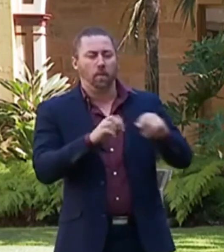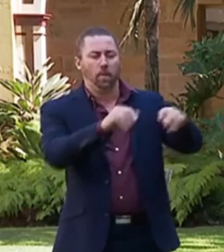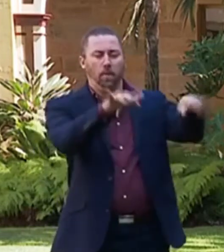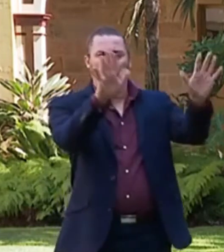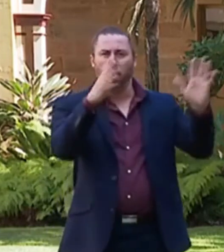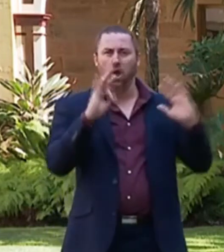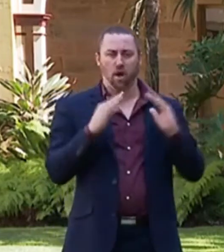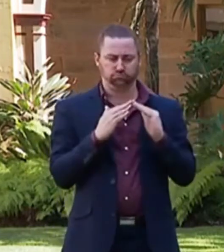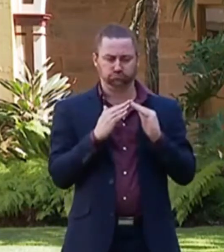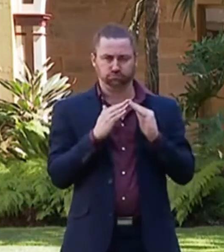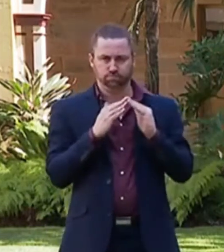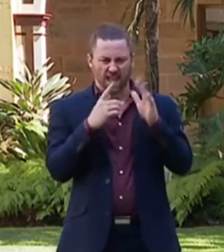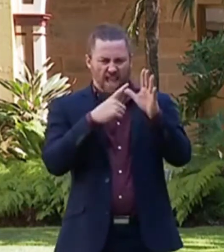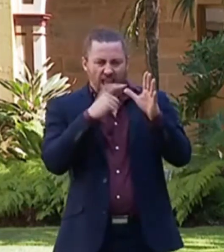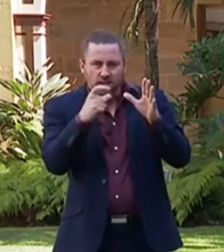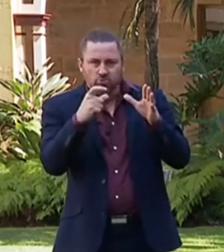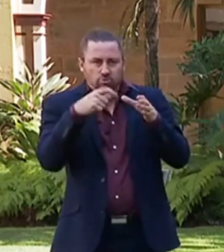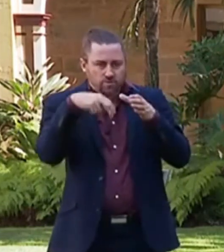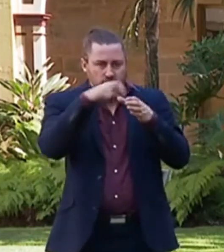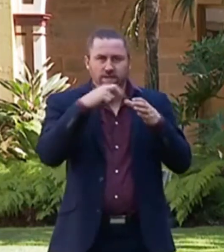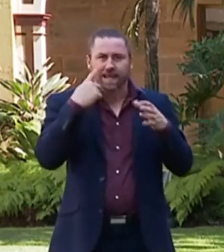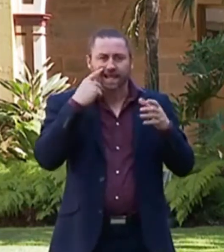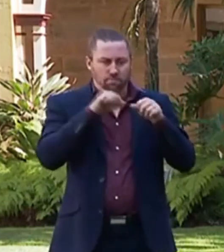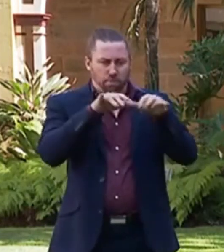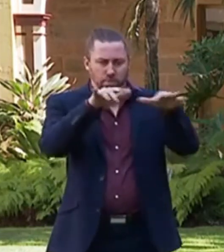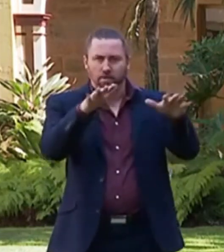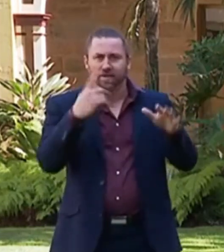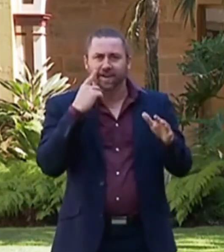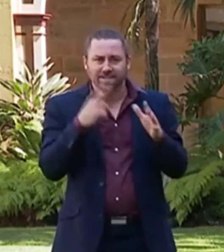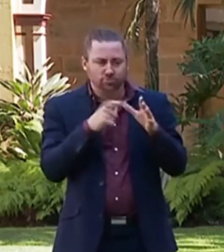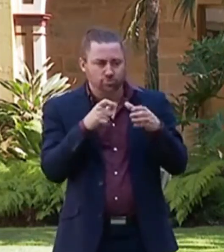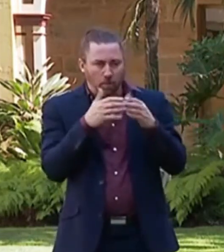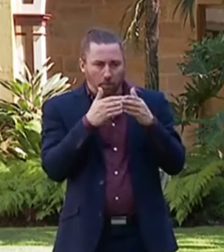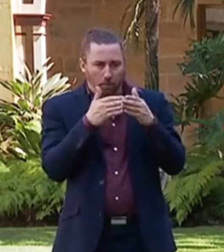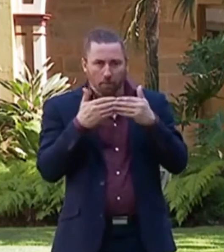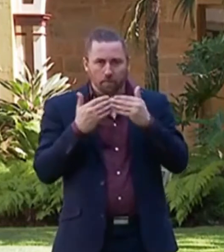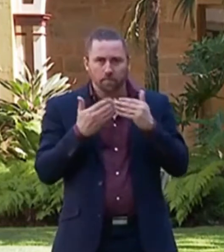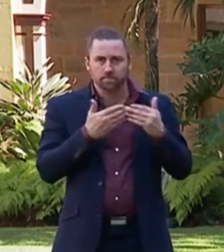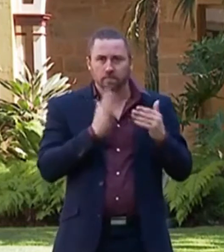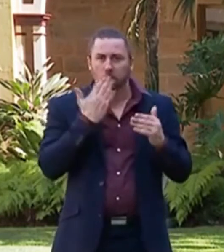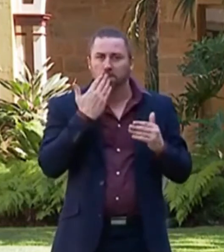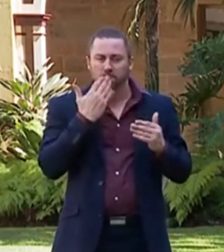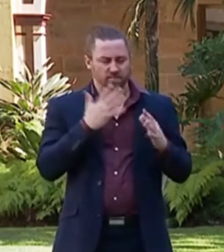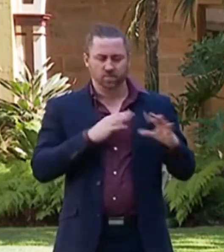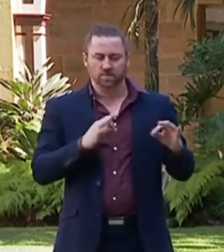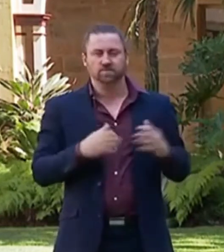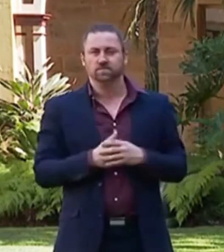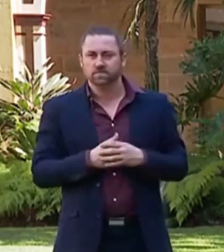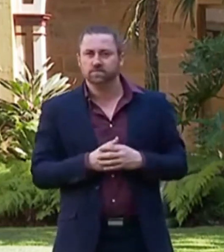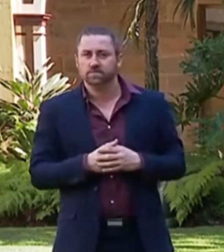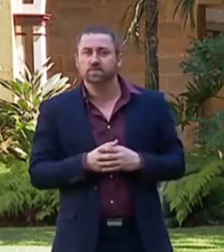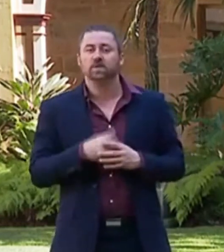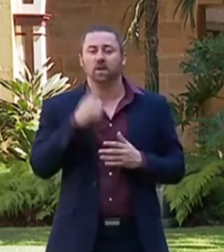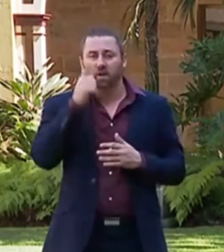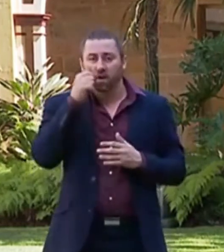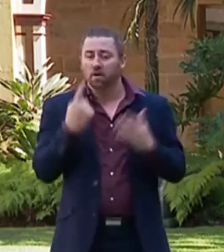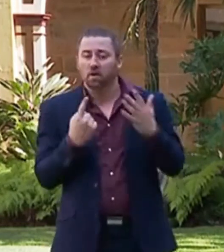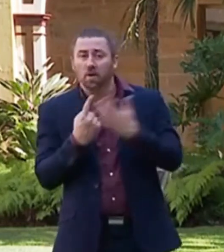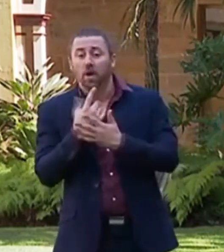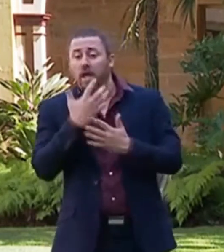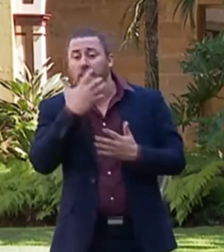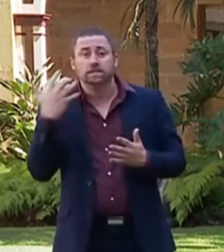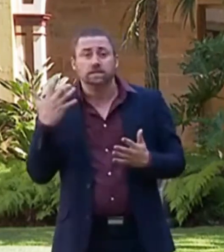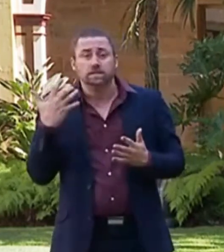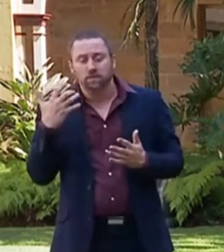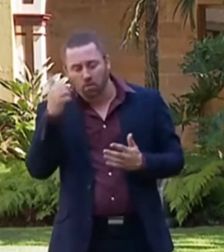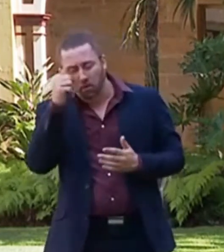yourselves in with air conditioning. Remembering, of course, that we also need people to be cool. So if we have a heatwave, we'll have